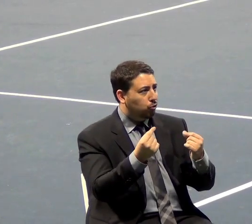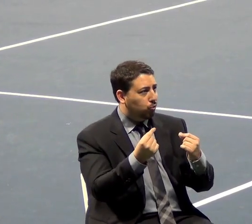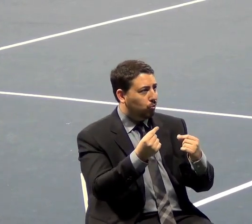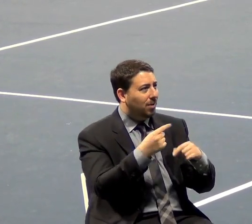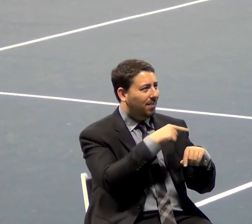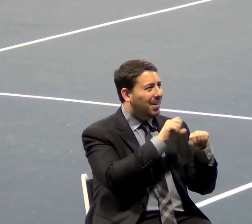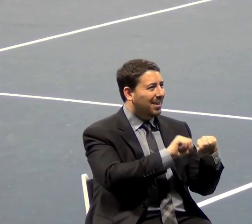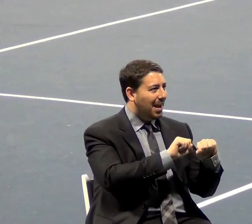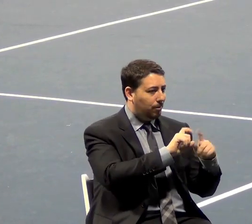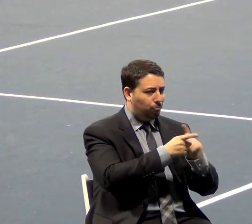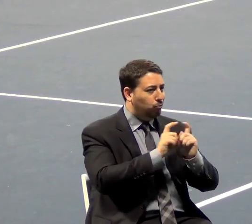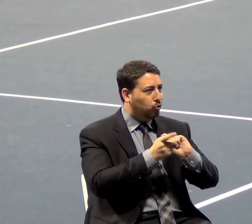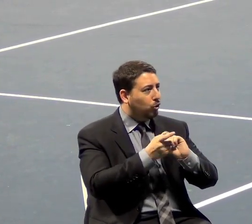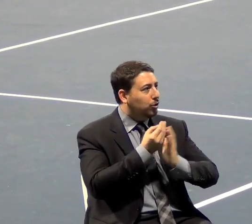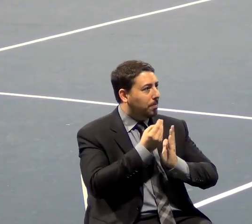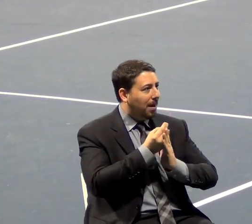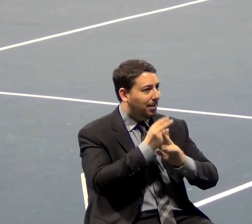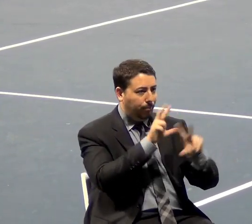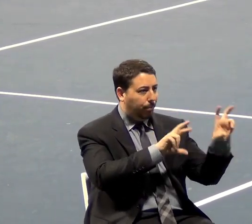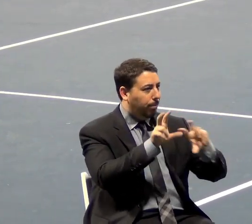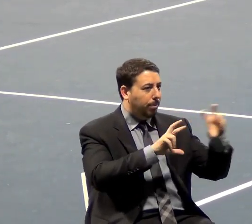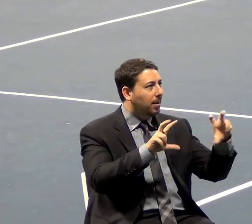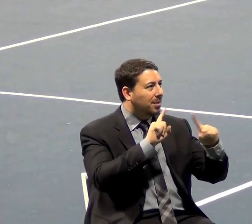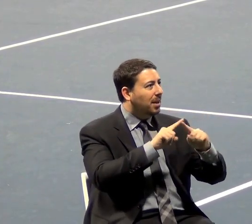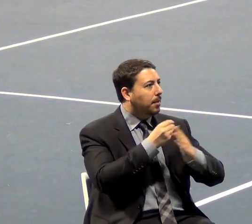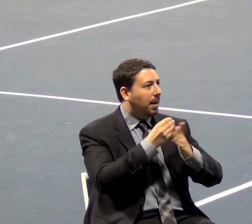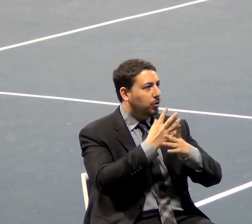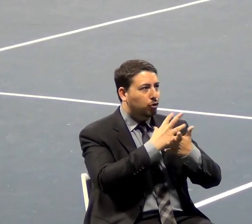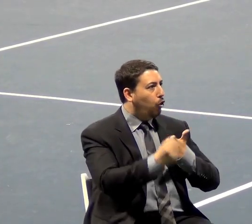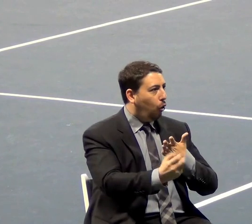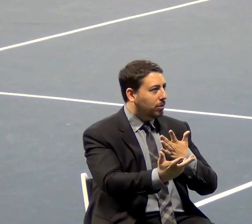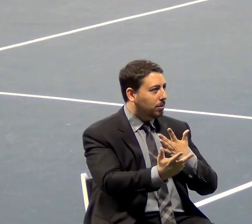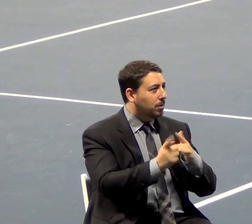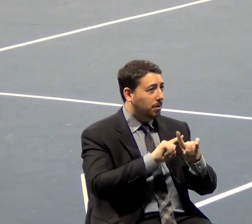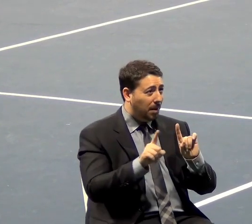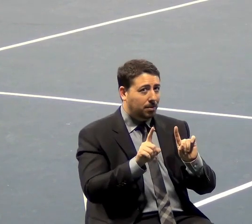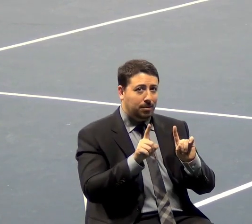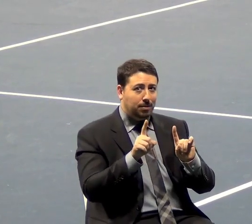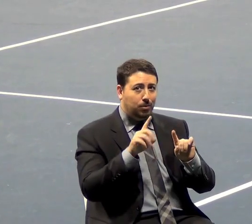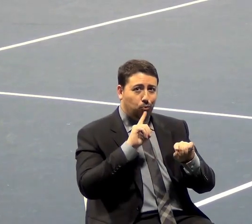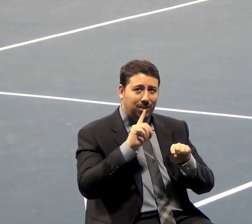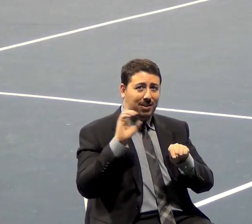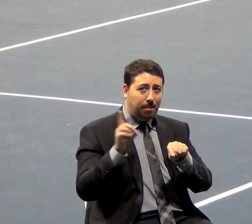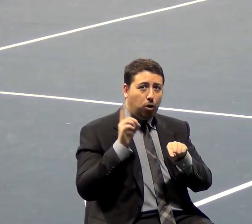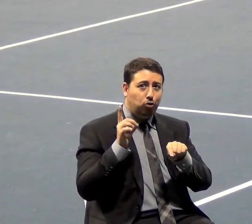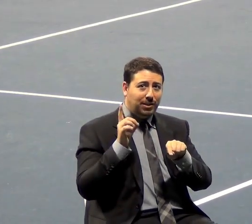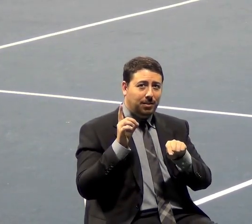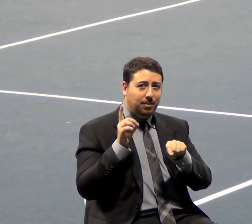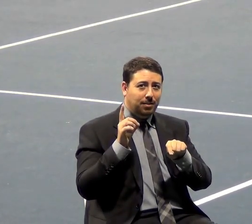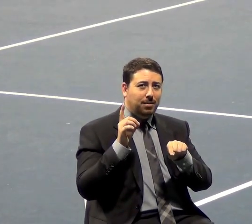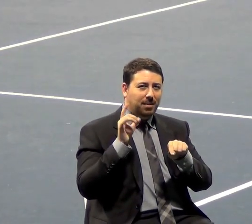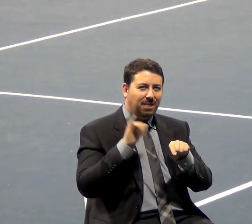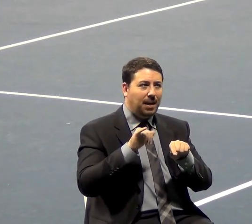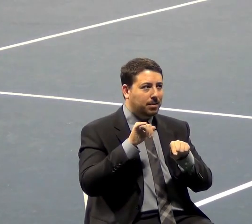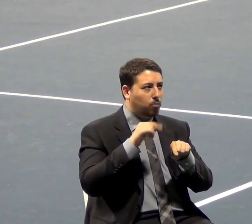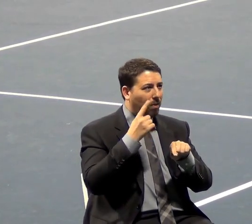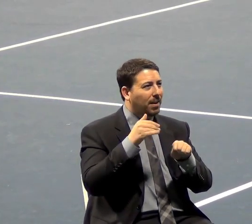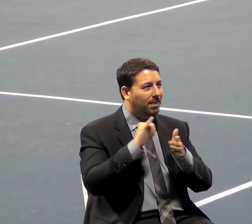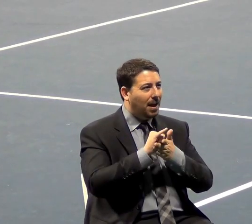until the wealth is gone. But democracy is something that the founders warned us against